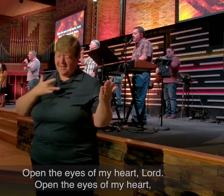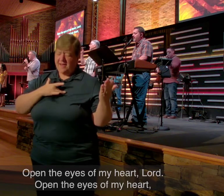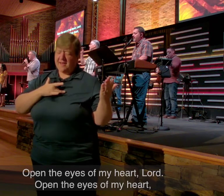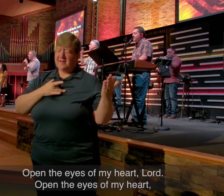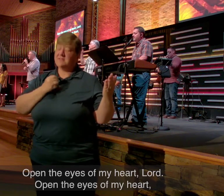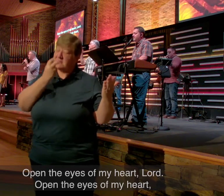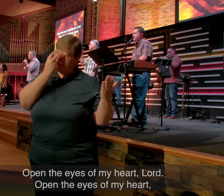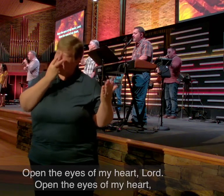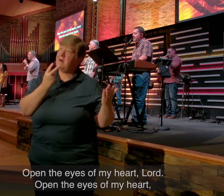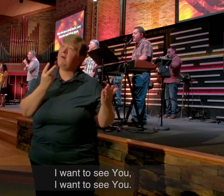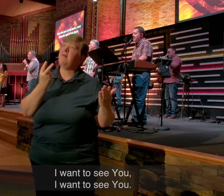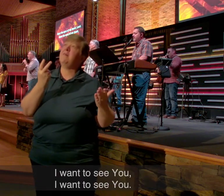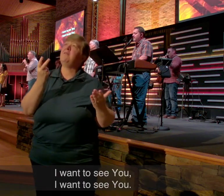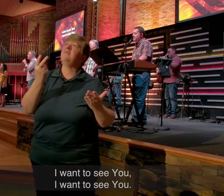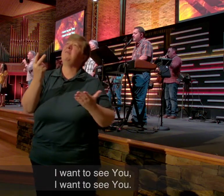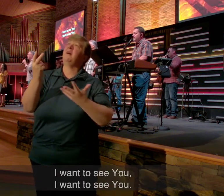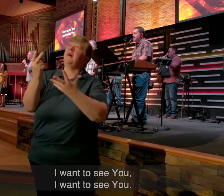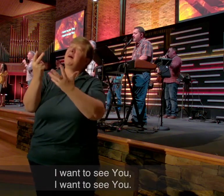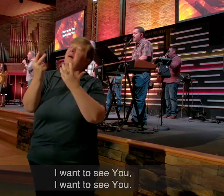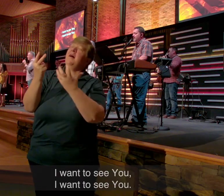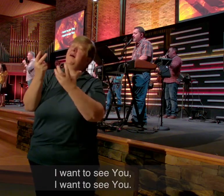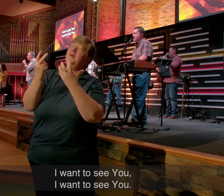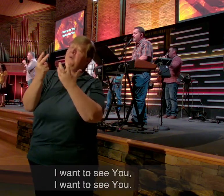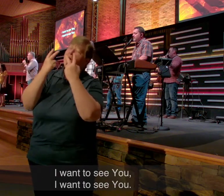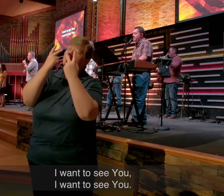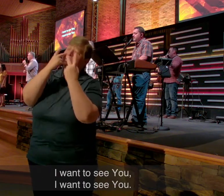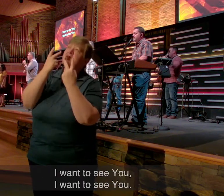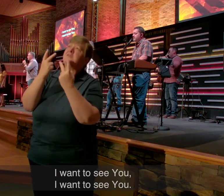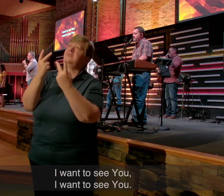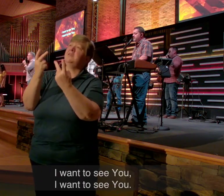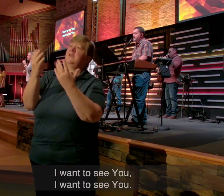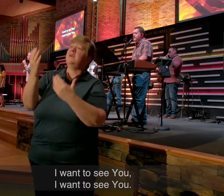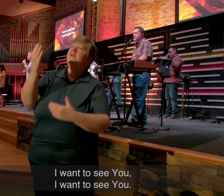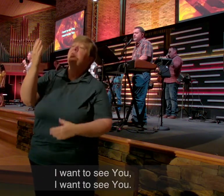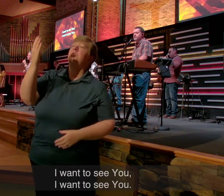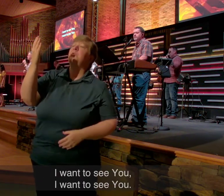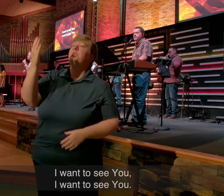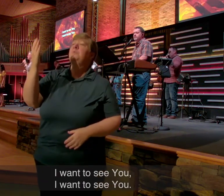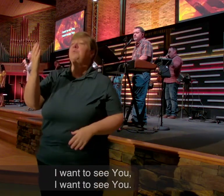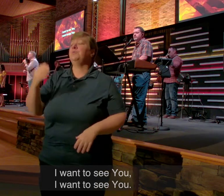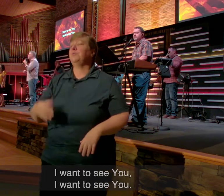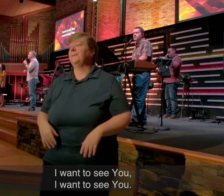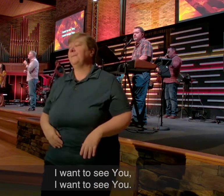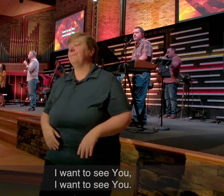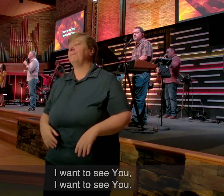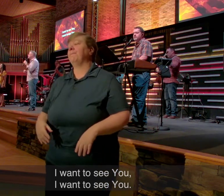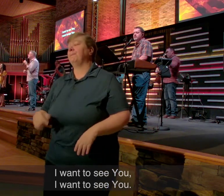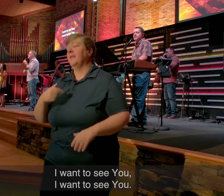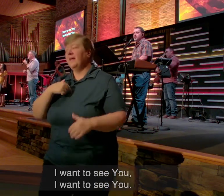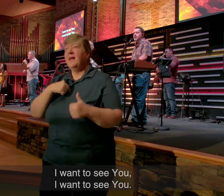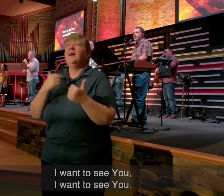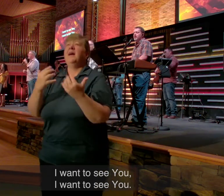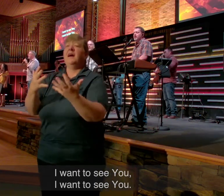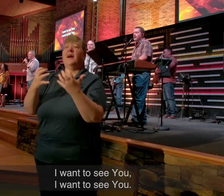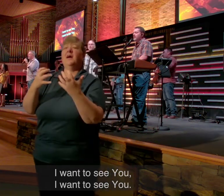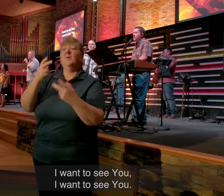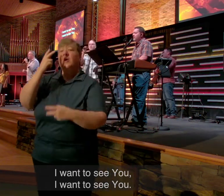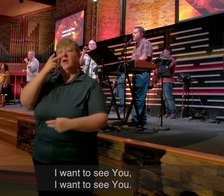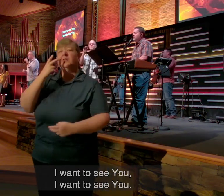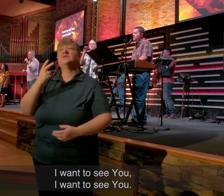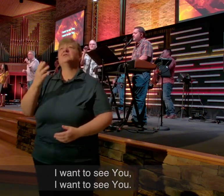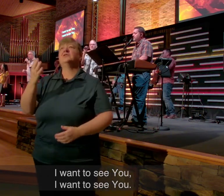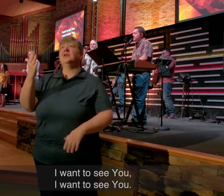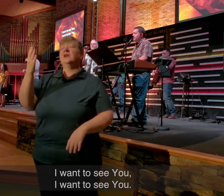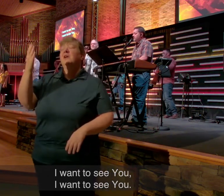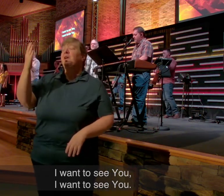eyes of my heart. I want to see you. I want